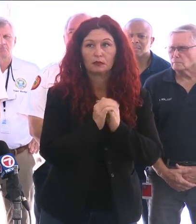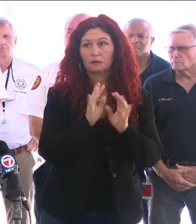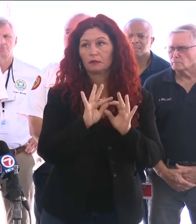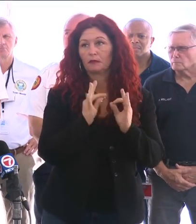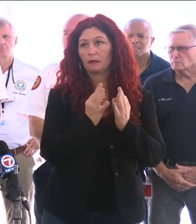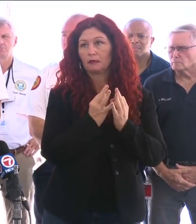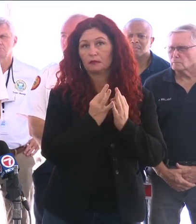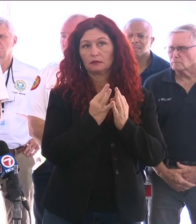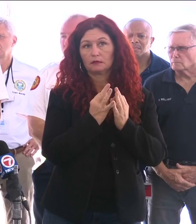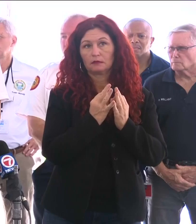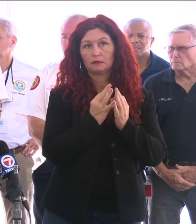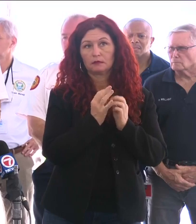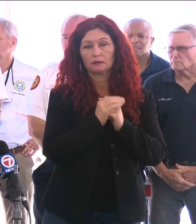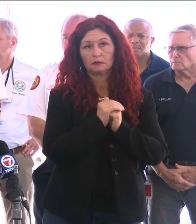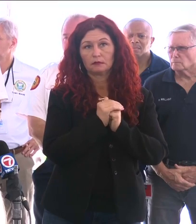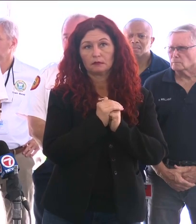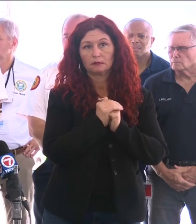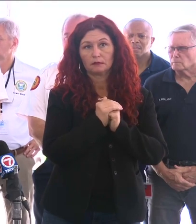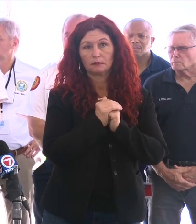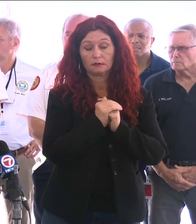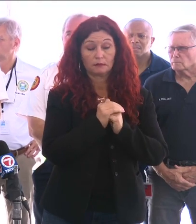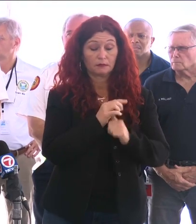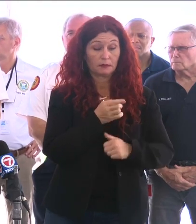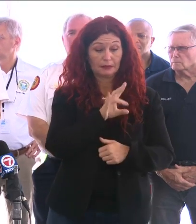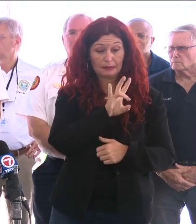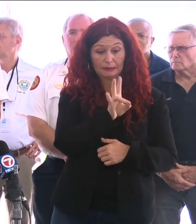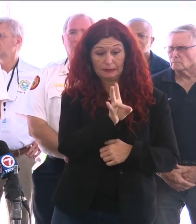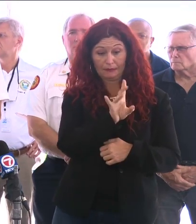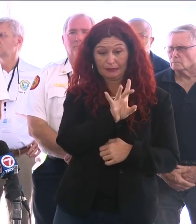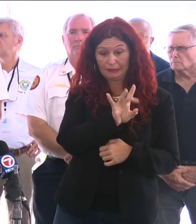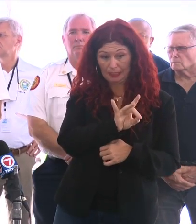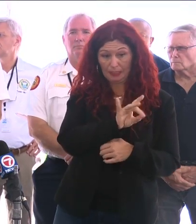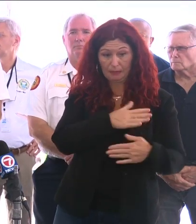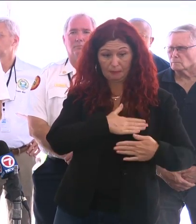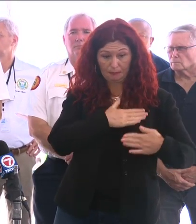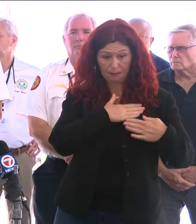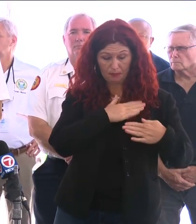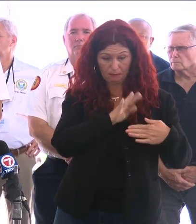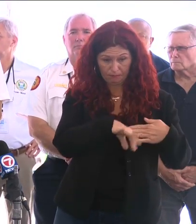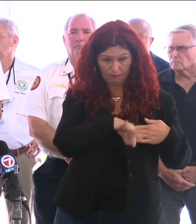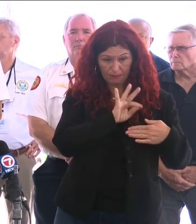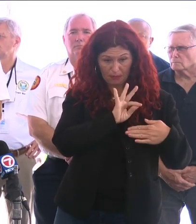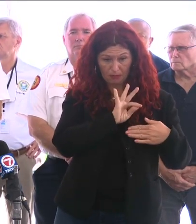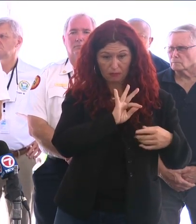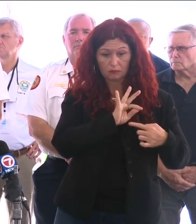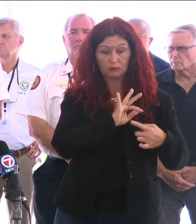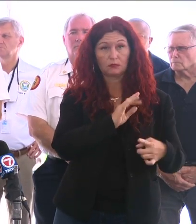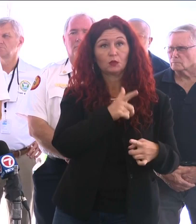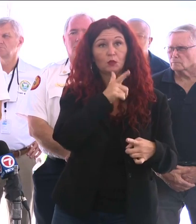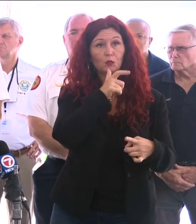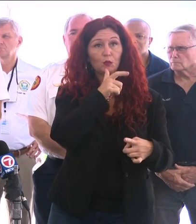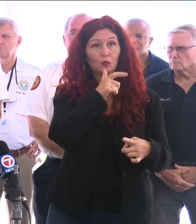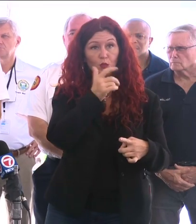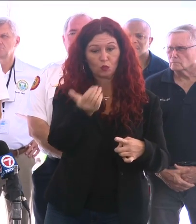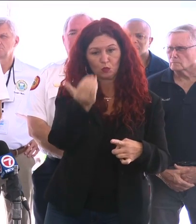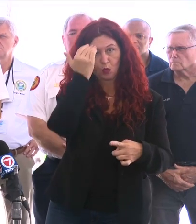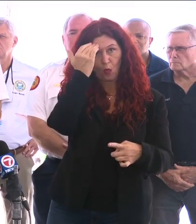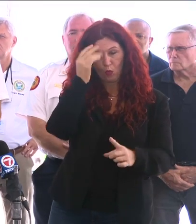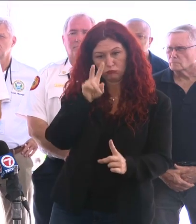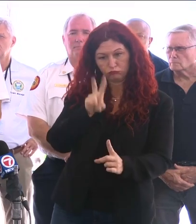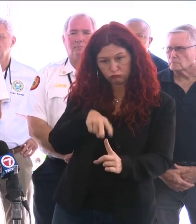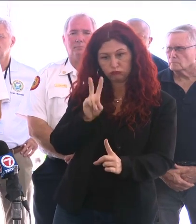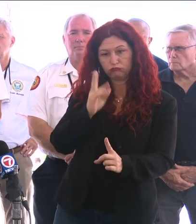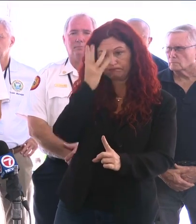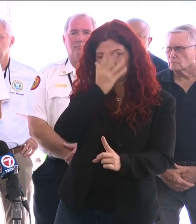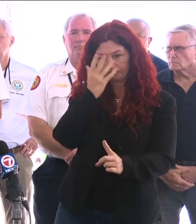78 confirmed victims, 47 have been identified and next of kin notified.